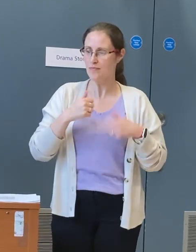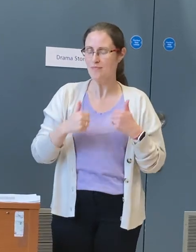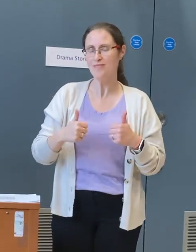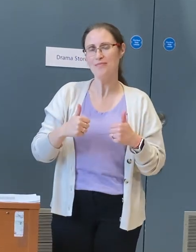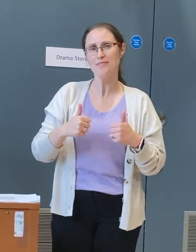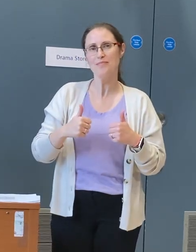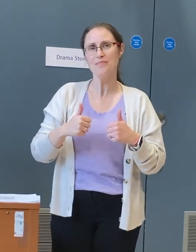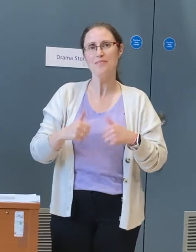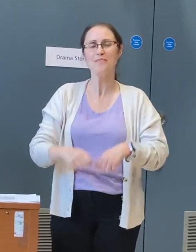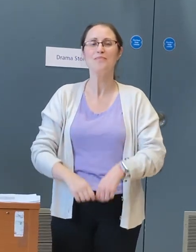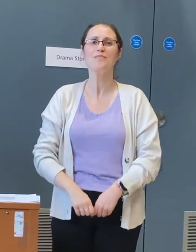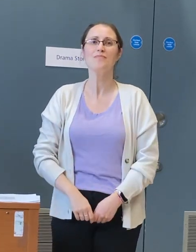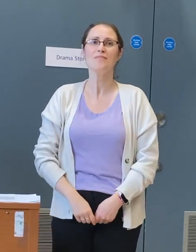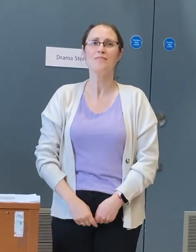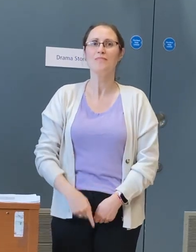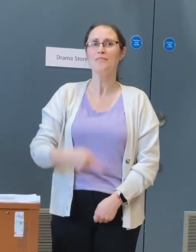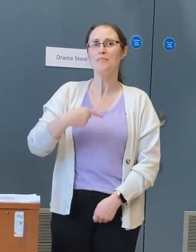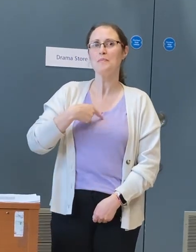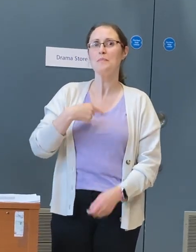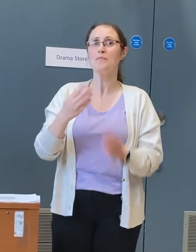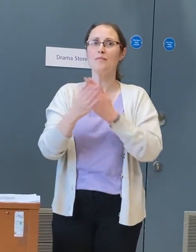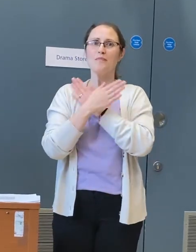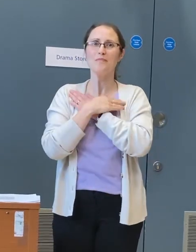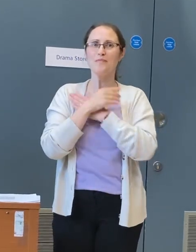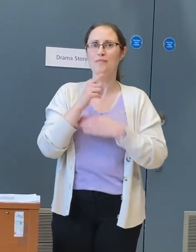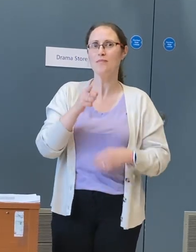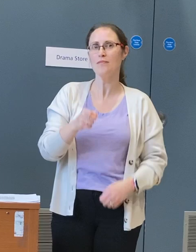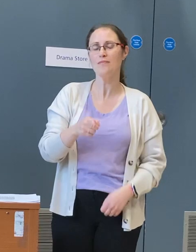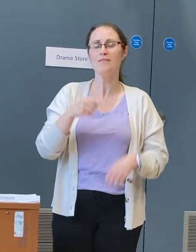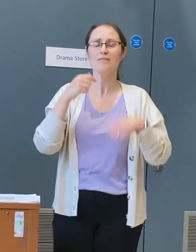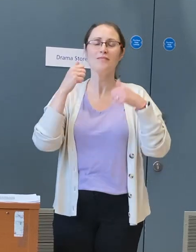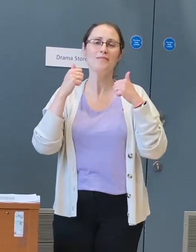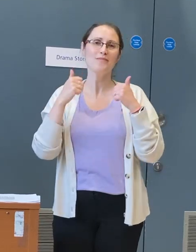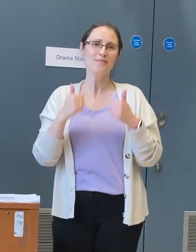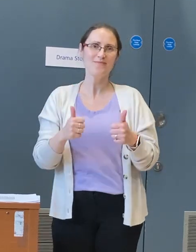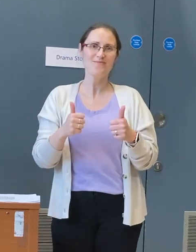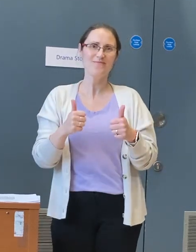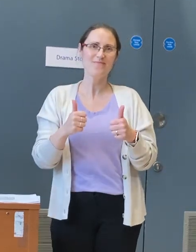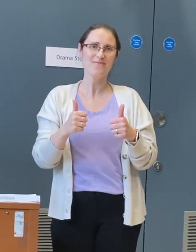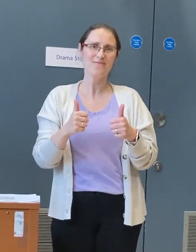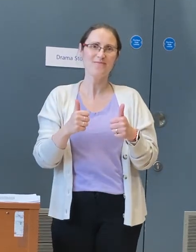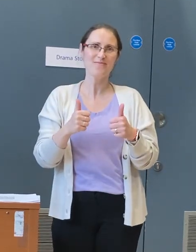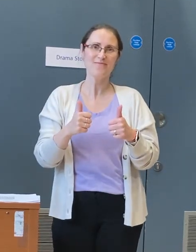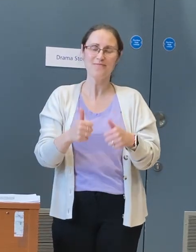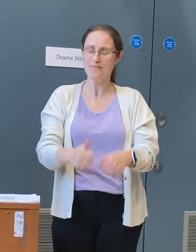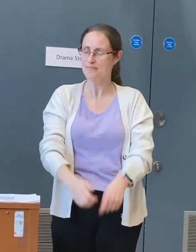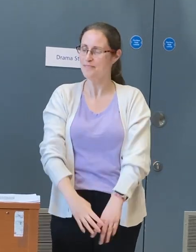that, no I won't do that.